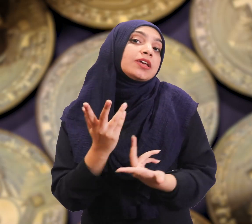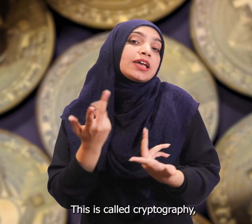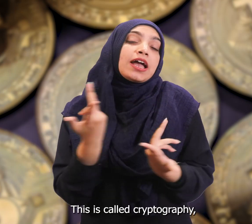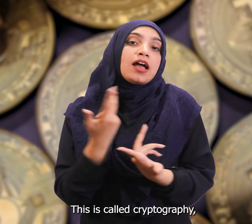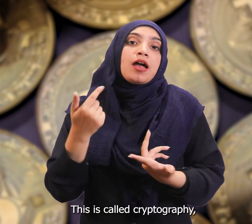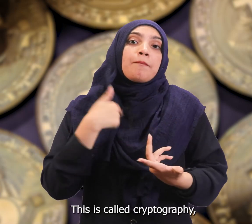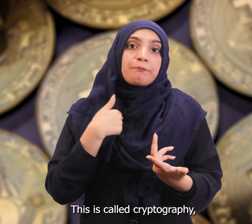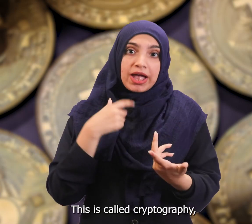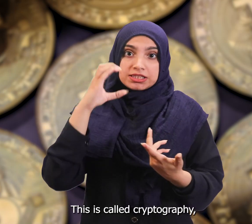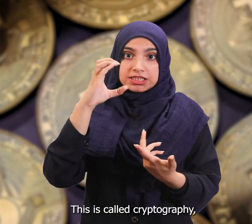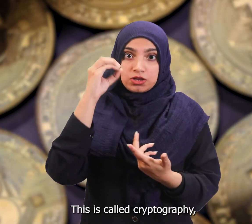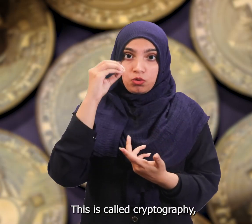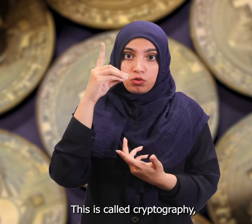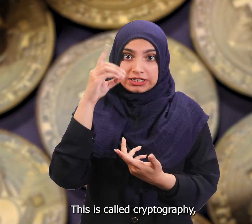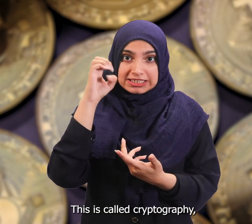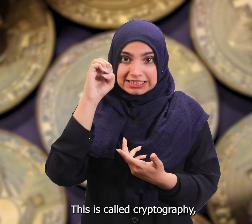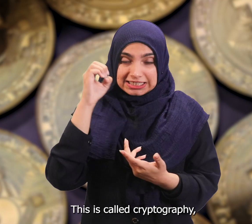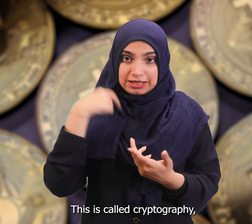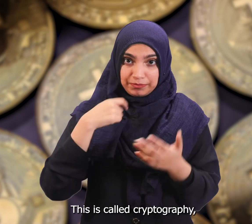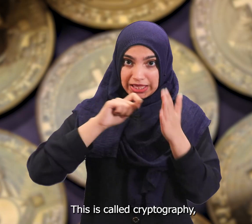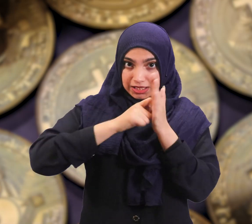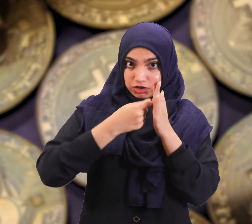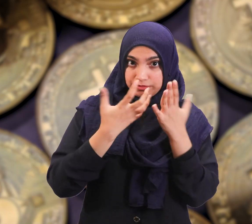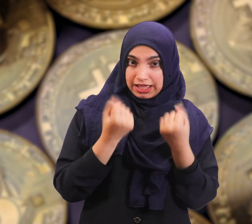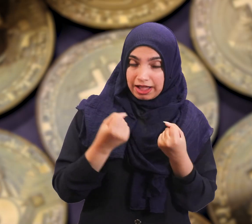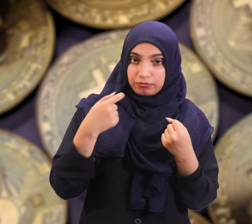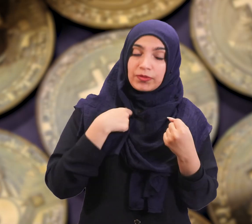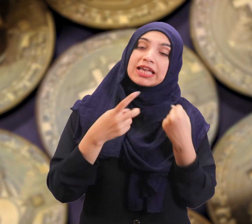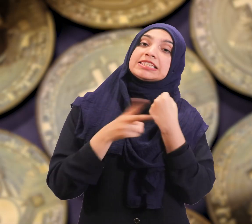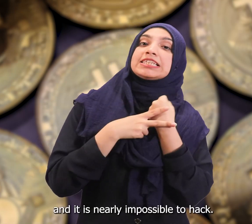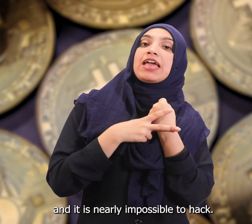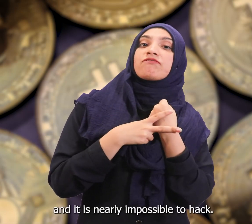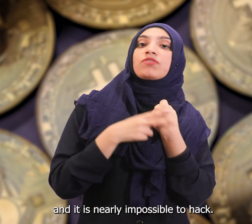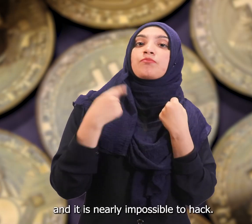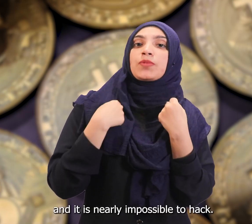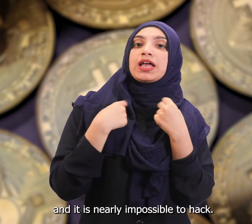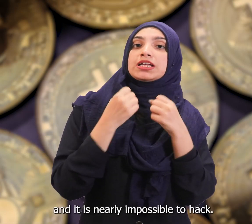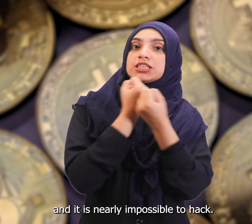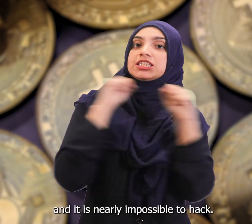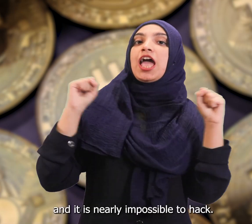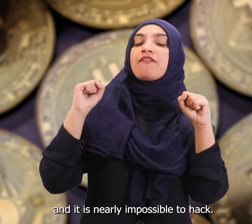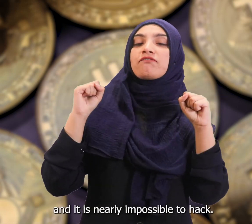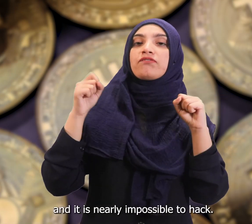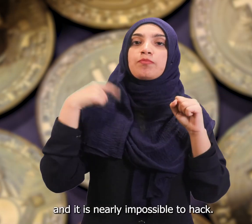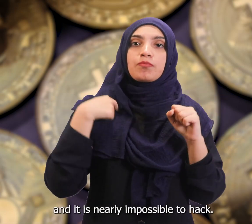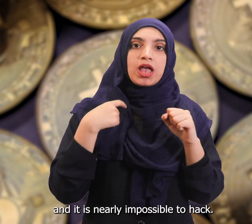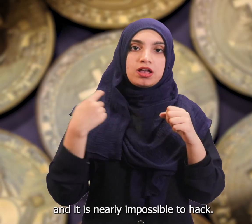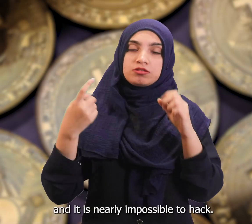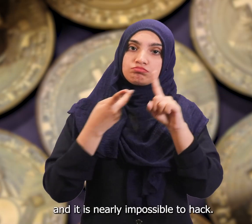This is called cryptography and it is nearly impossible to hack.